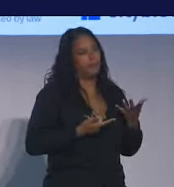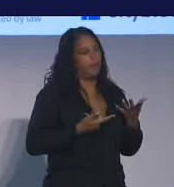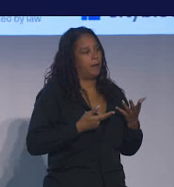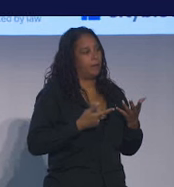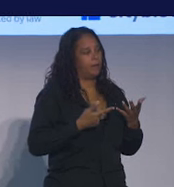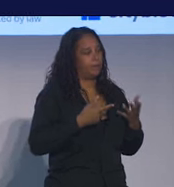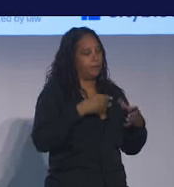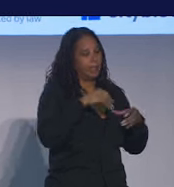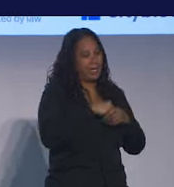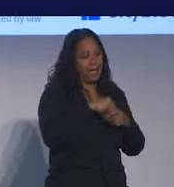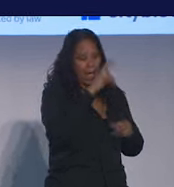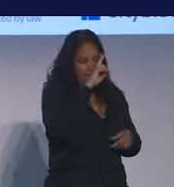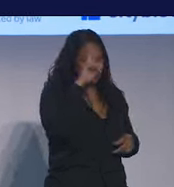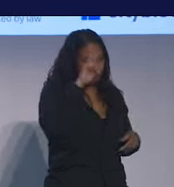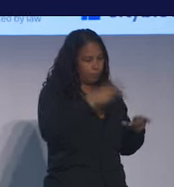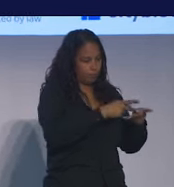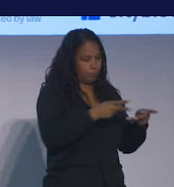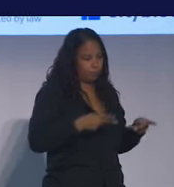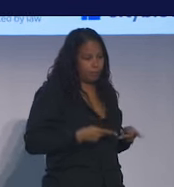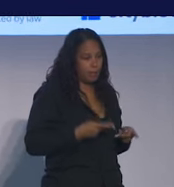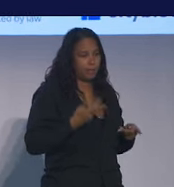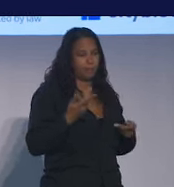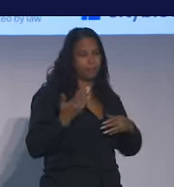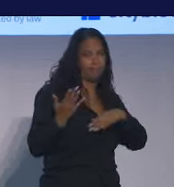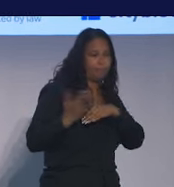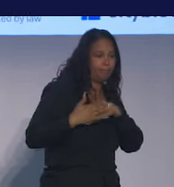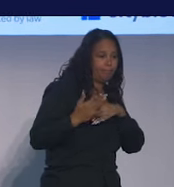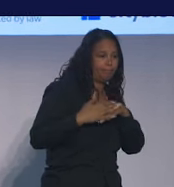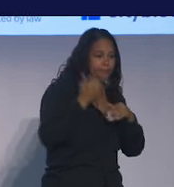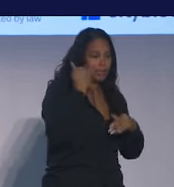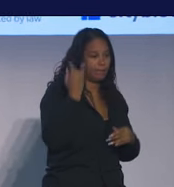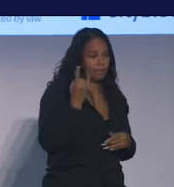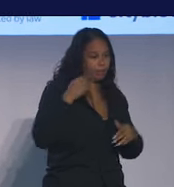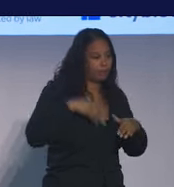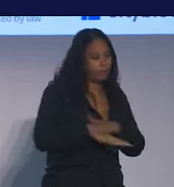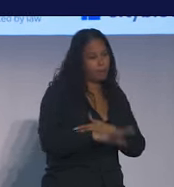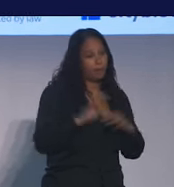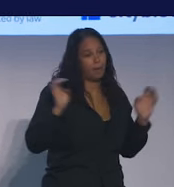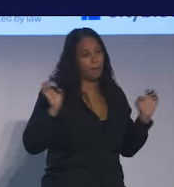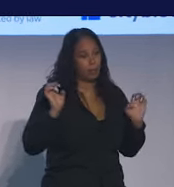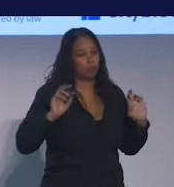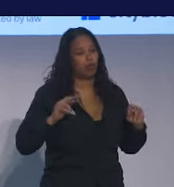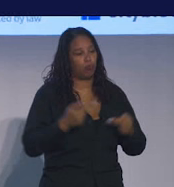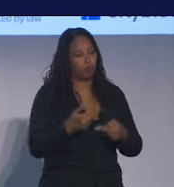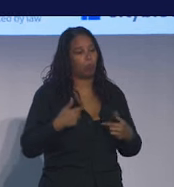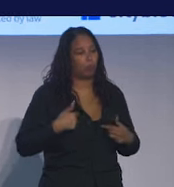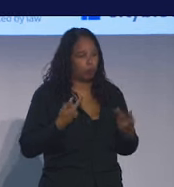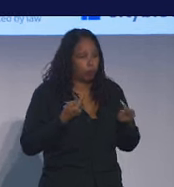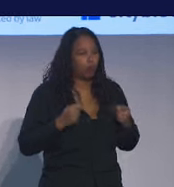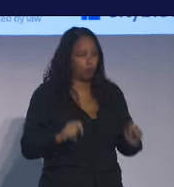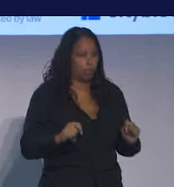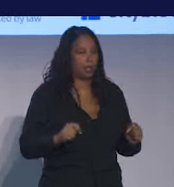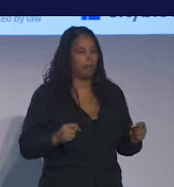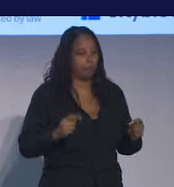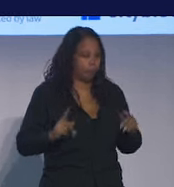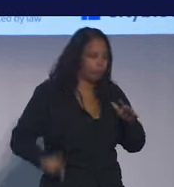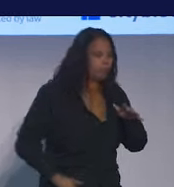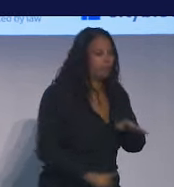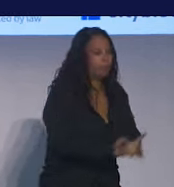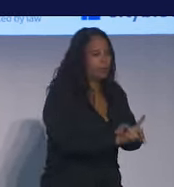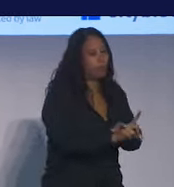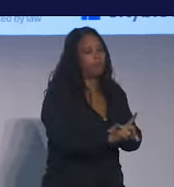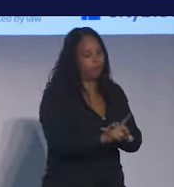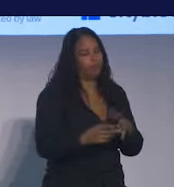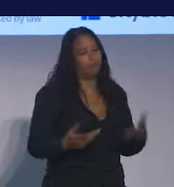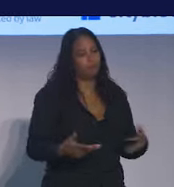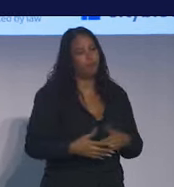We get a notification when someone hits the emergency room using our technology and we try as much as possible to actually show up there physically and meet them